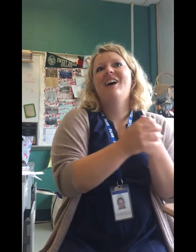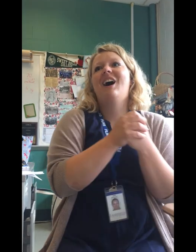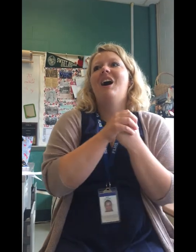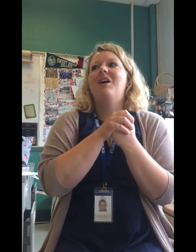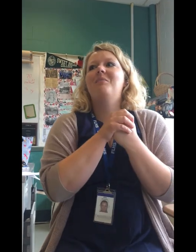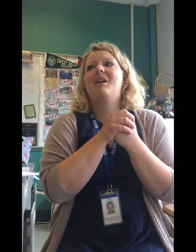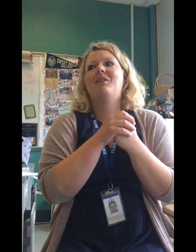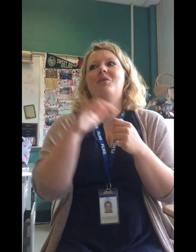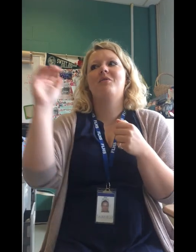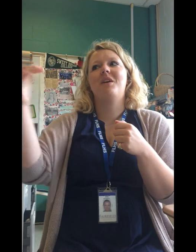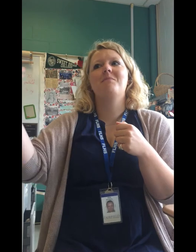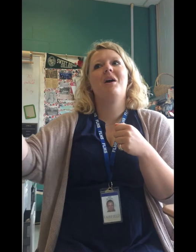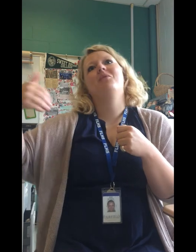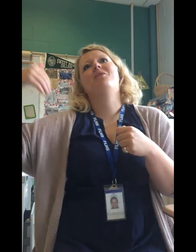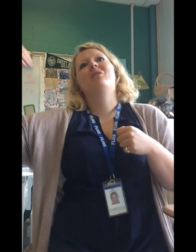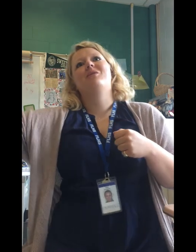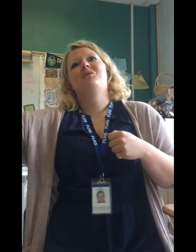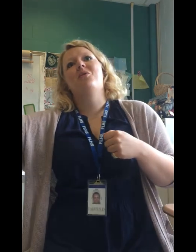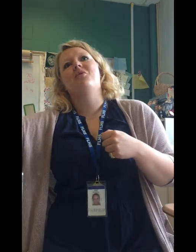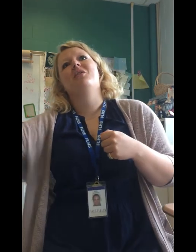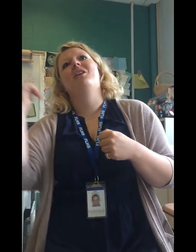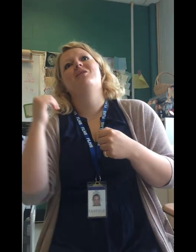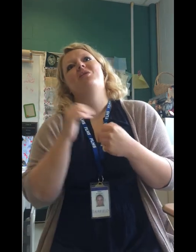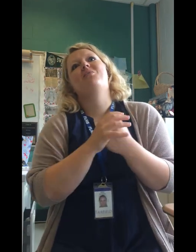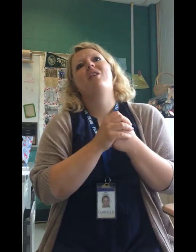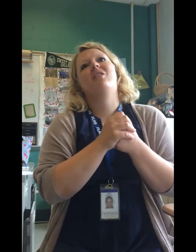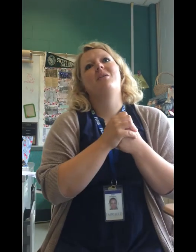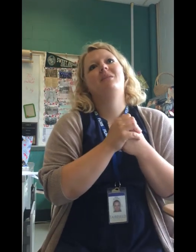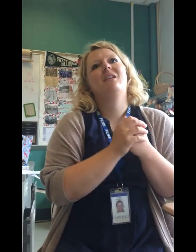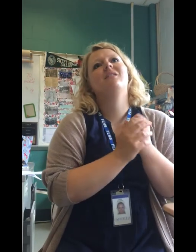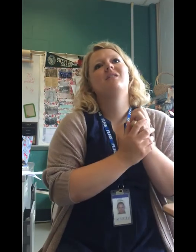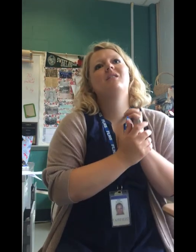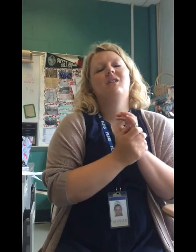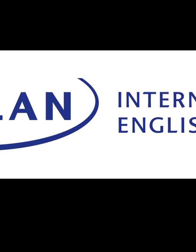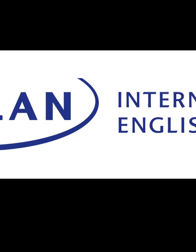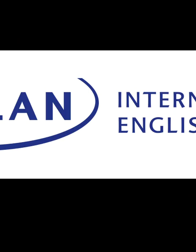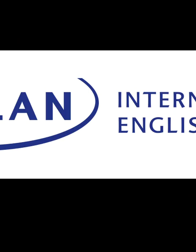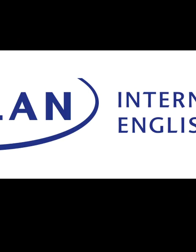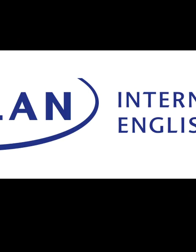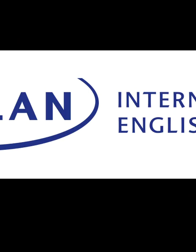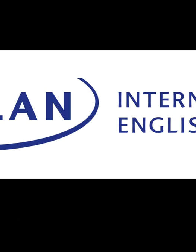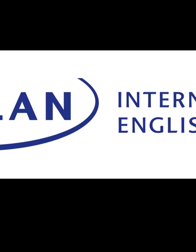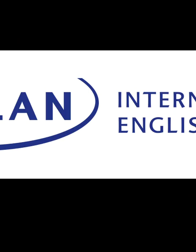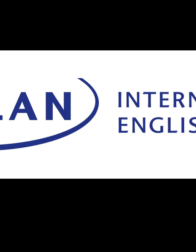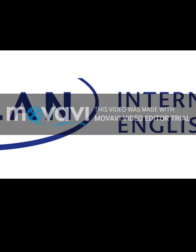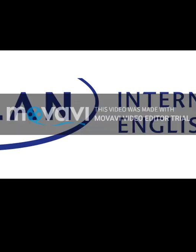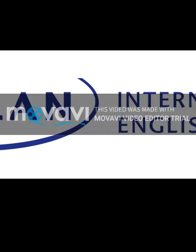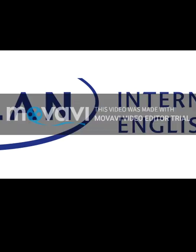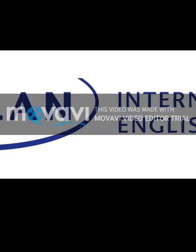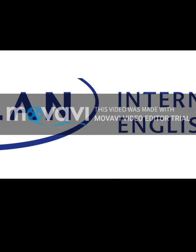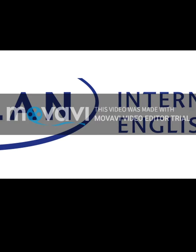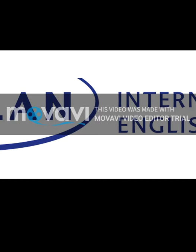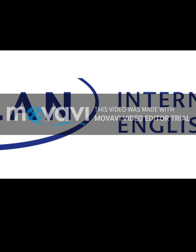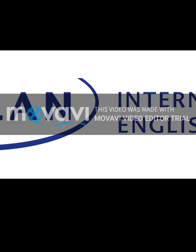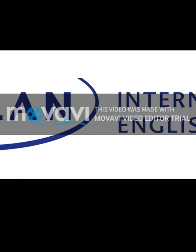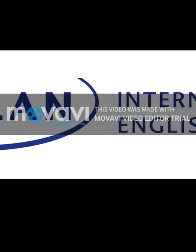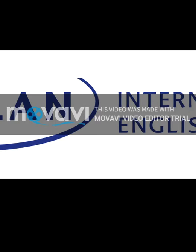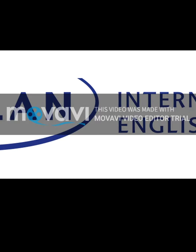but I don't know if they model theirs over like certain private companies. While the tests given to students, especially at the higher levels,